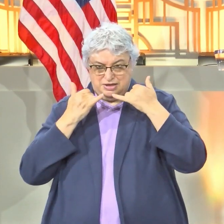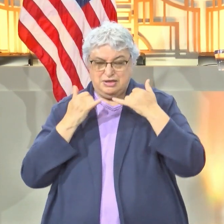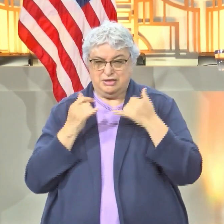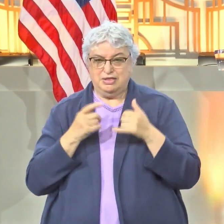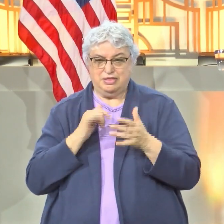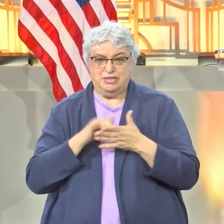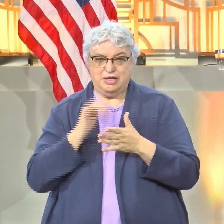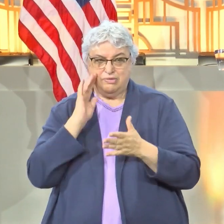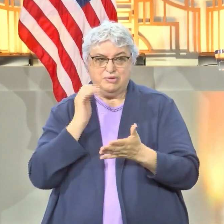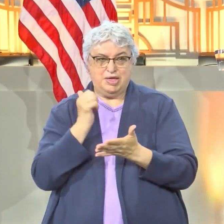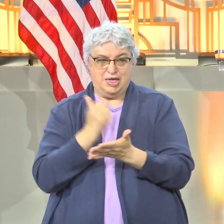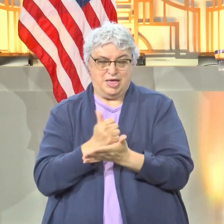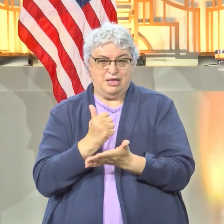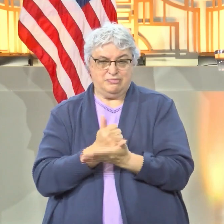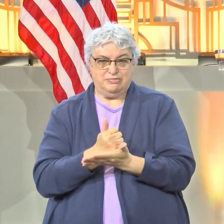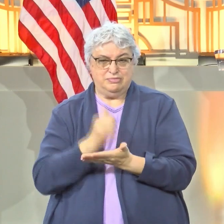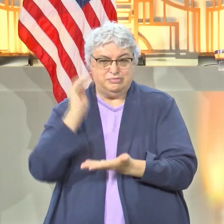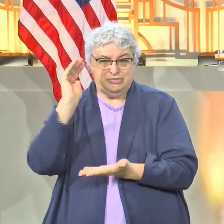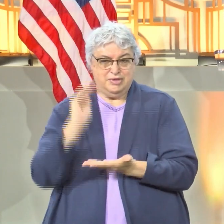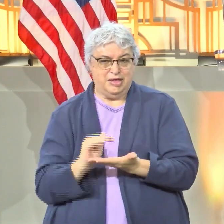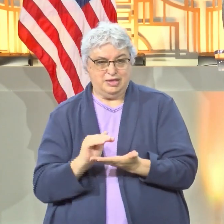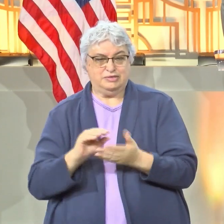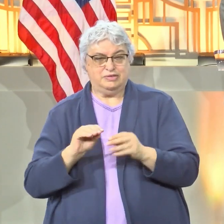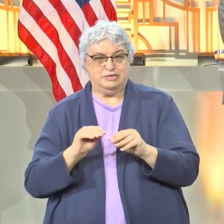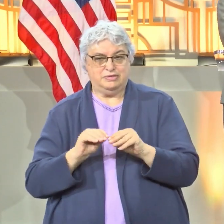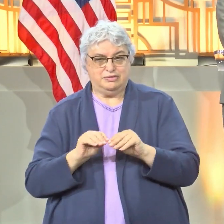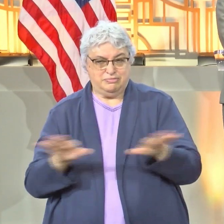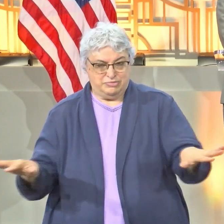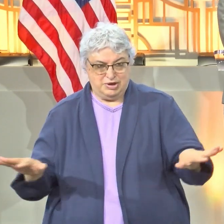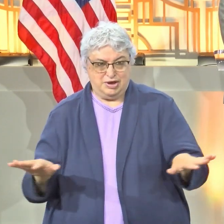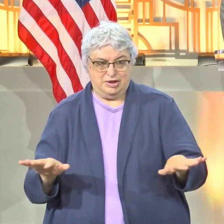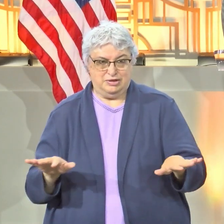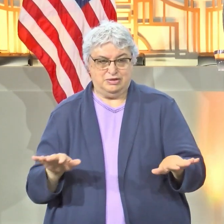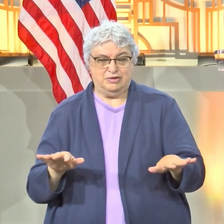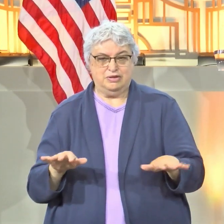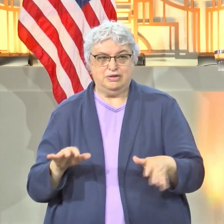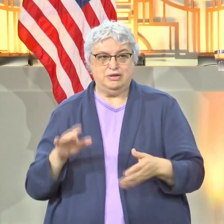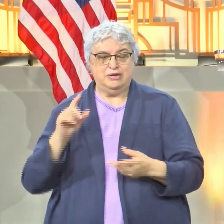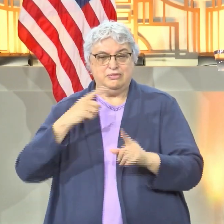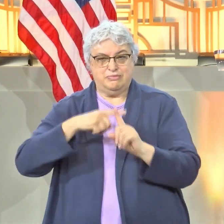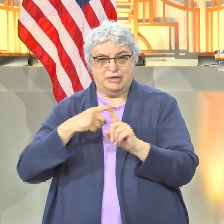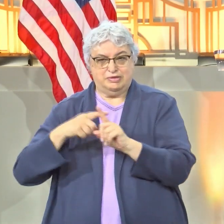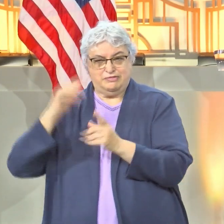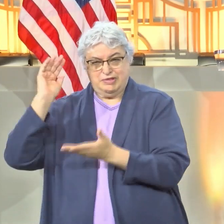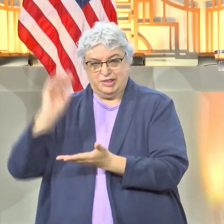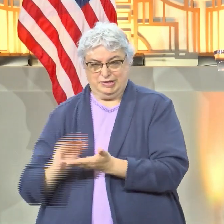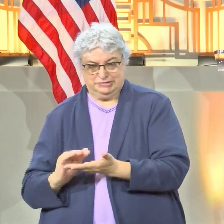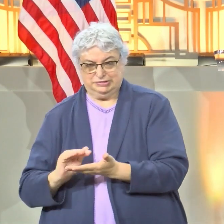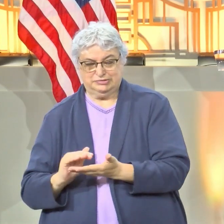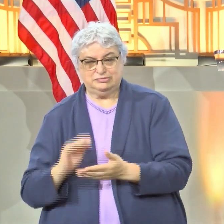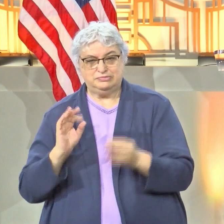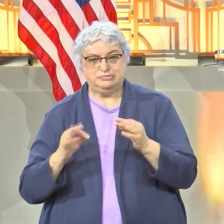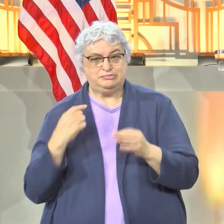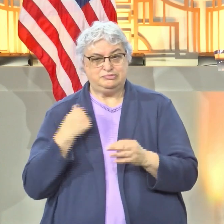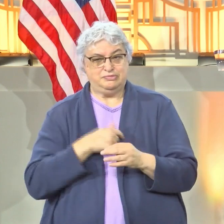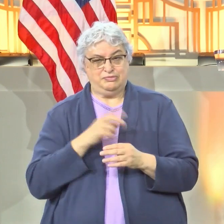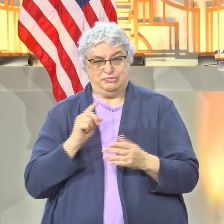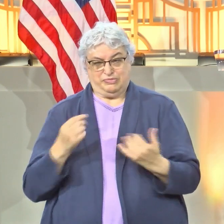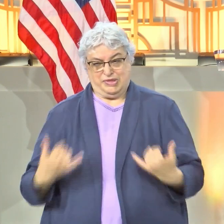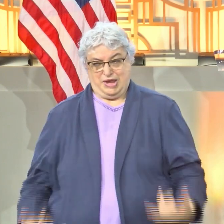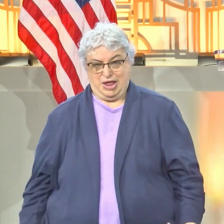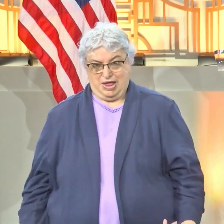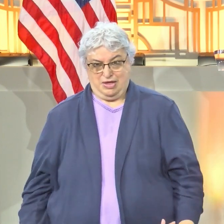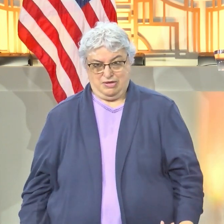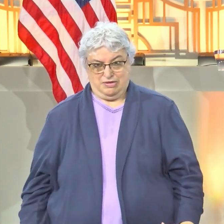that will help to dramatically slow down the virus and will lower the positivity rate within our community if we do that now